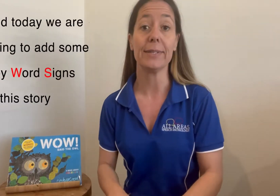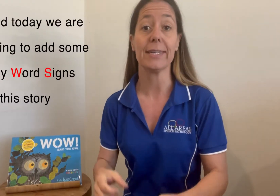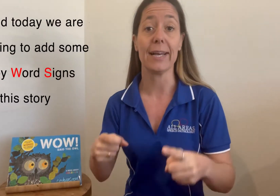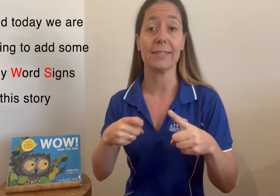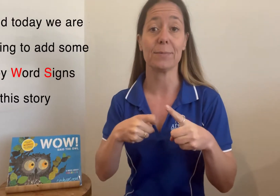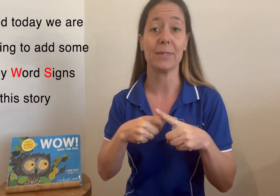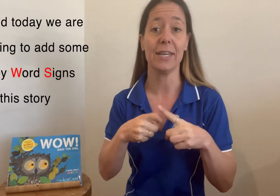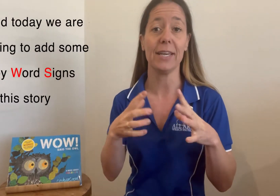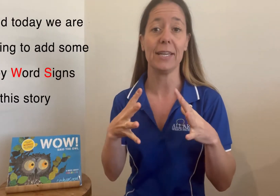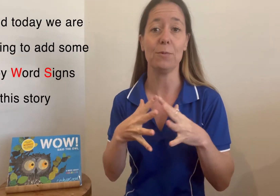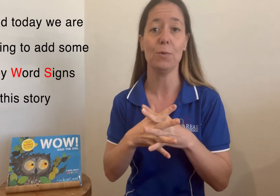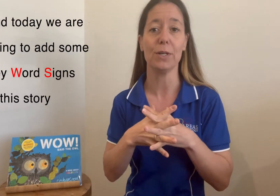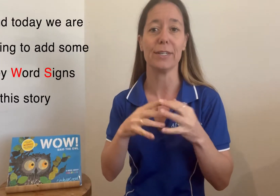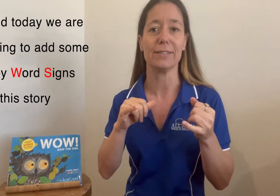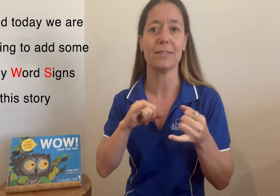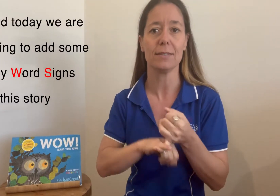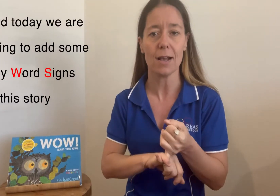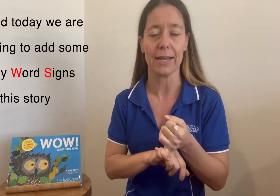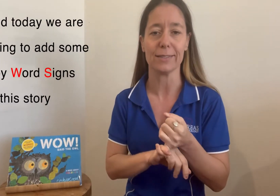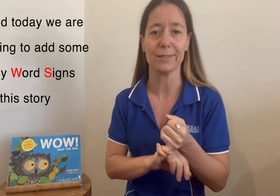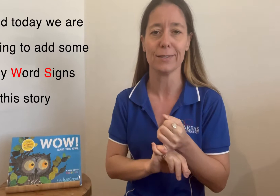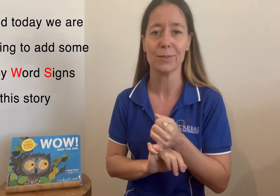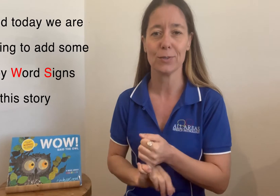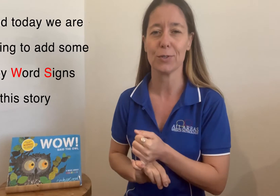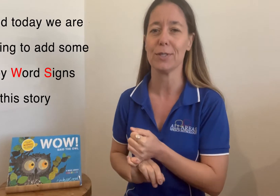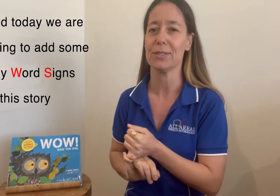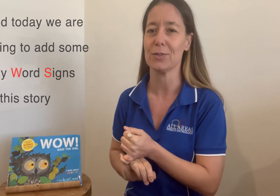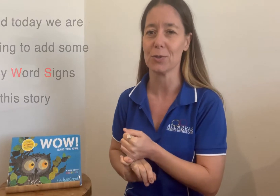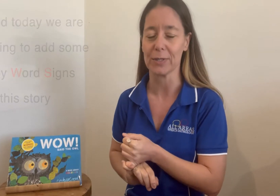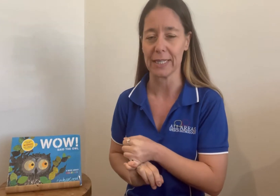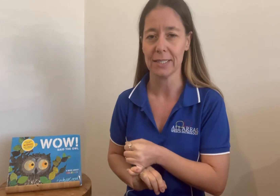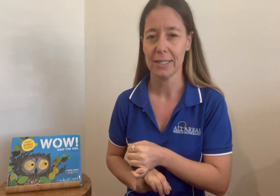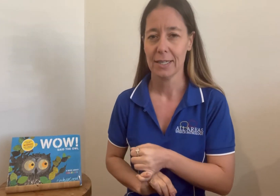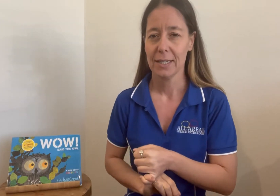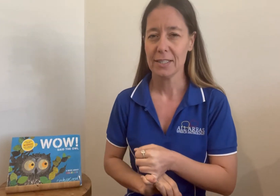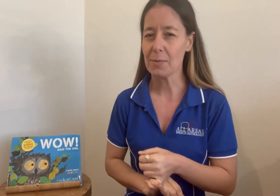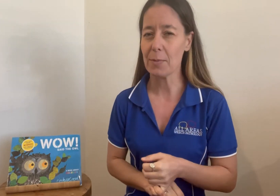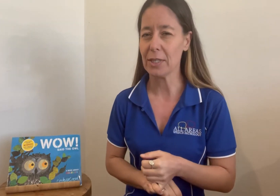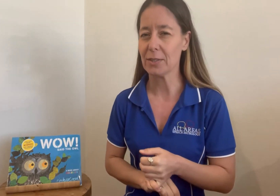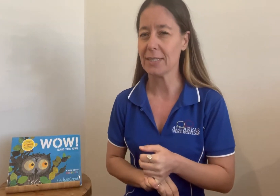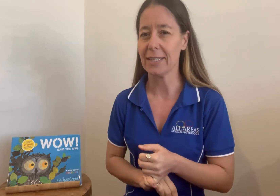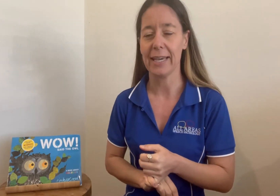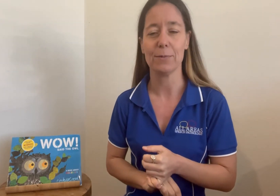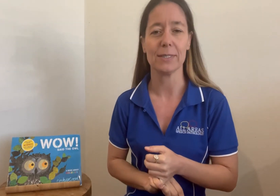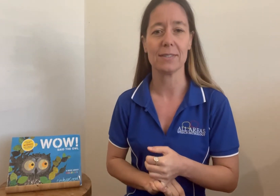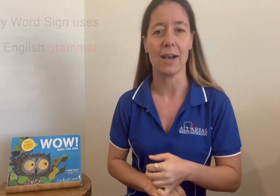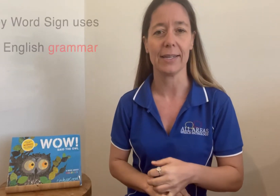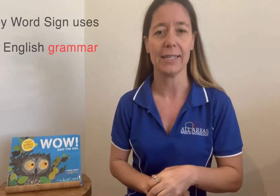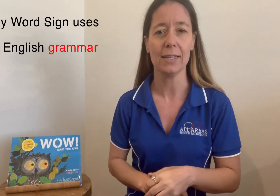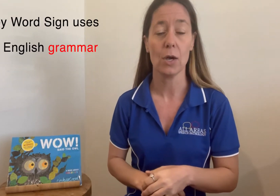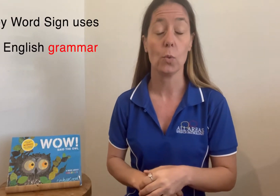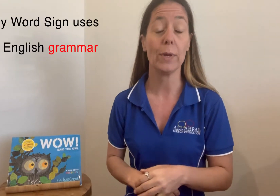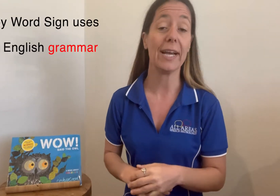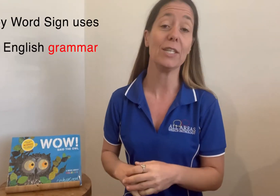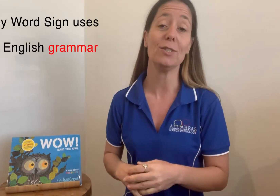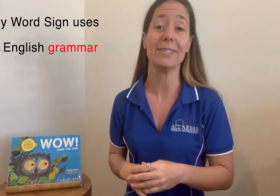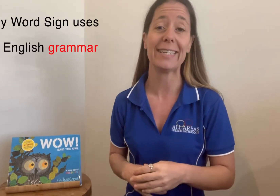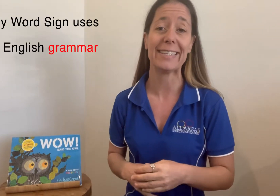to add some key word signs to this story. So when we're using key word signing, we are using an